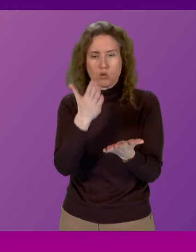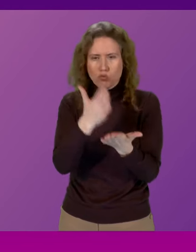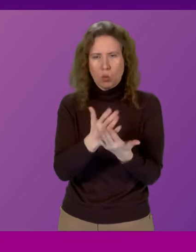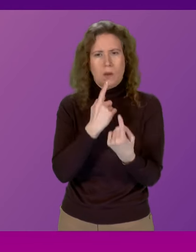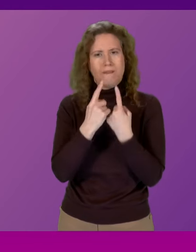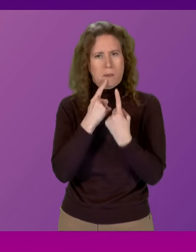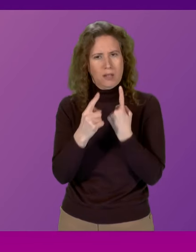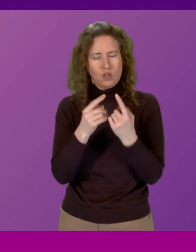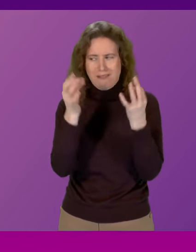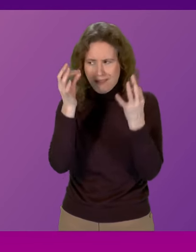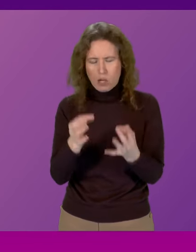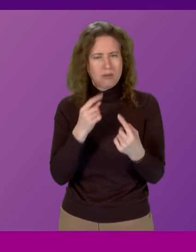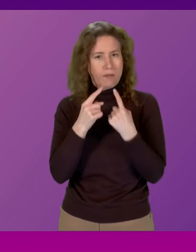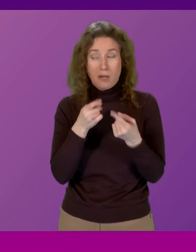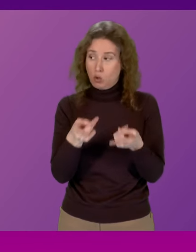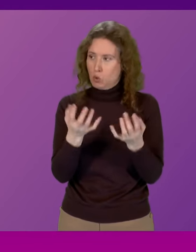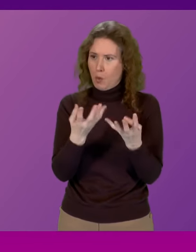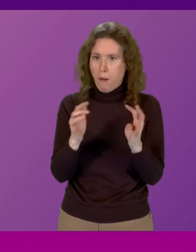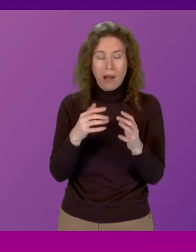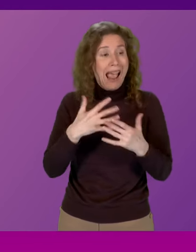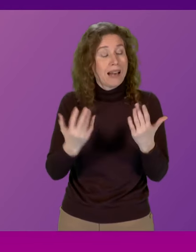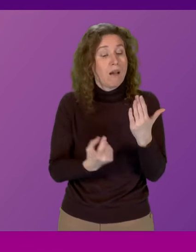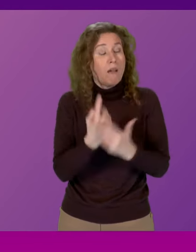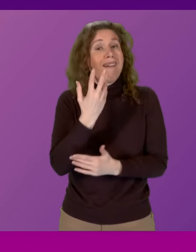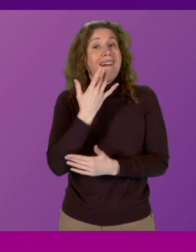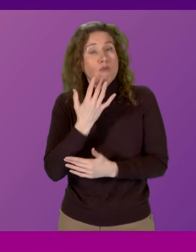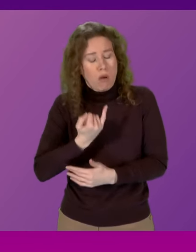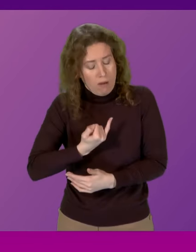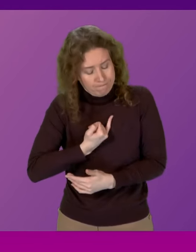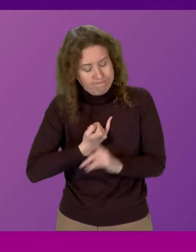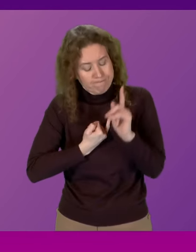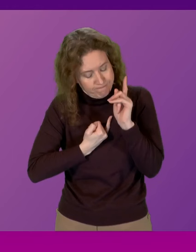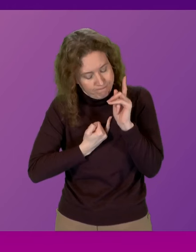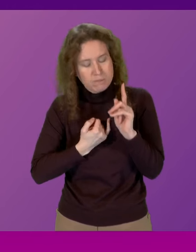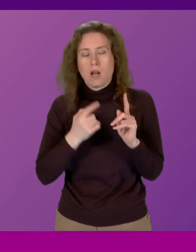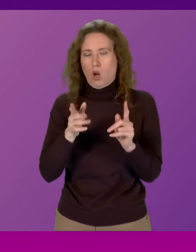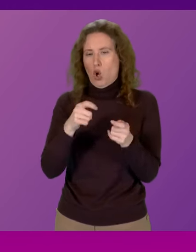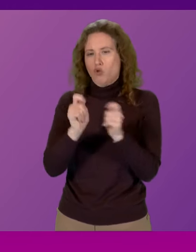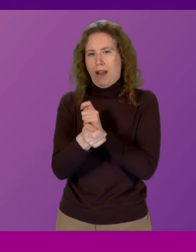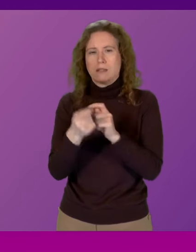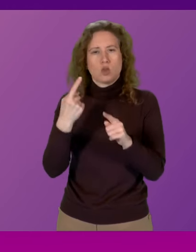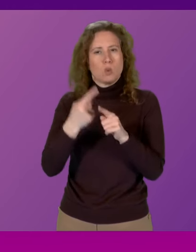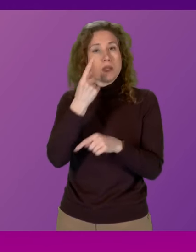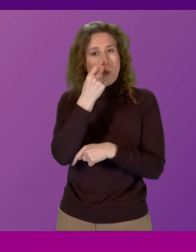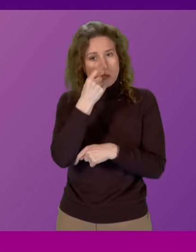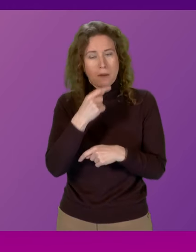information to the parliament and that any inadvertent errors are corrected at the earliest opportunity